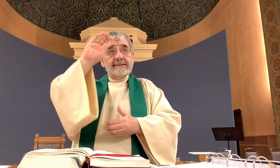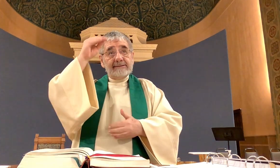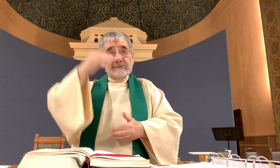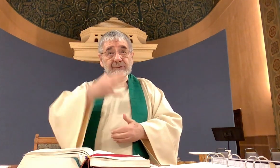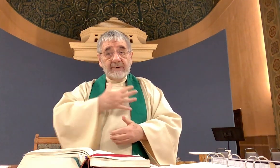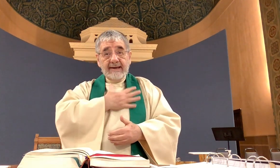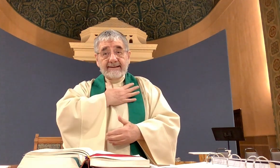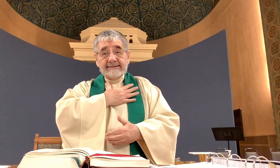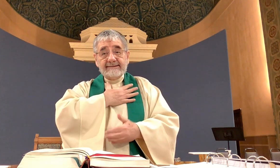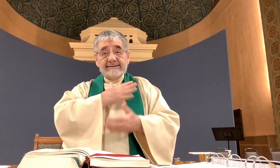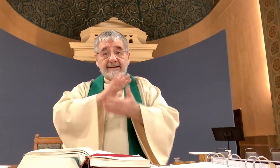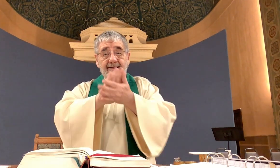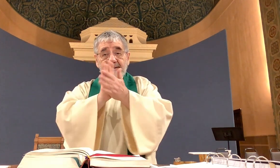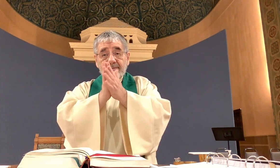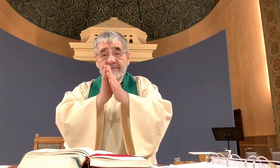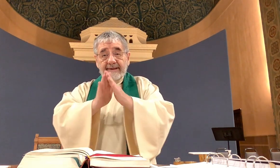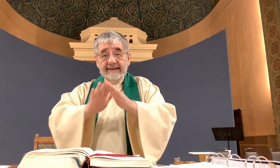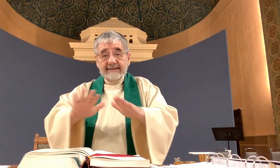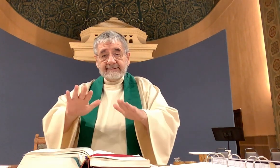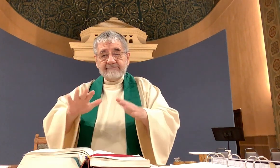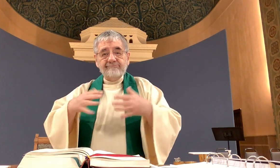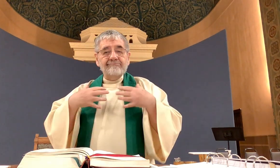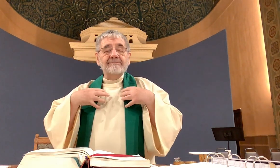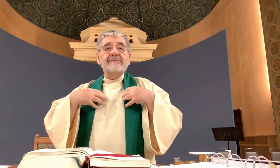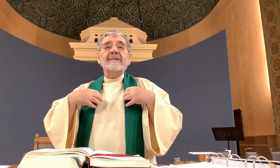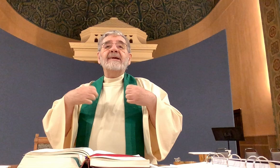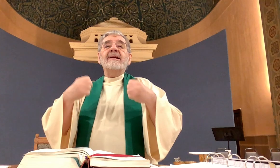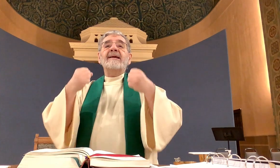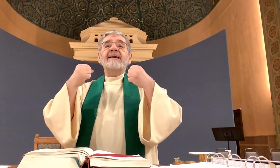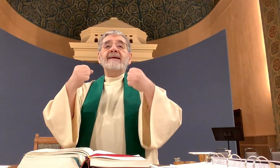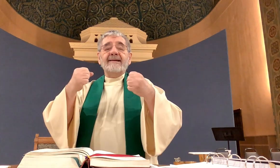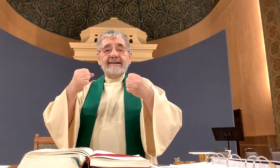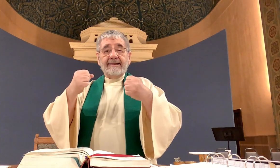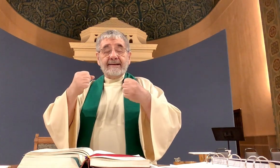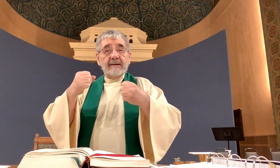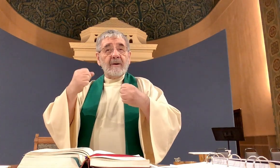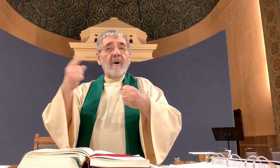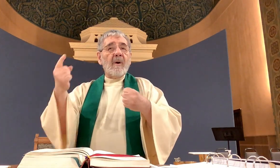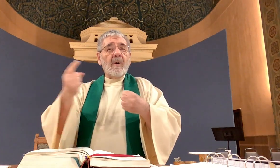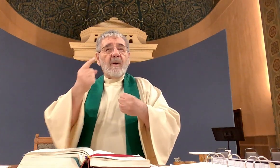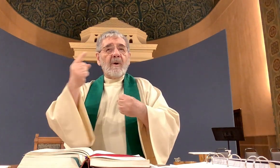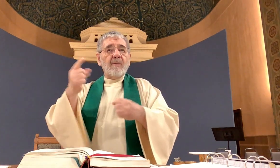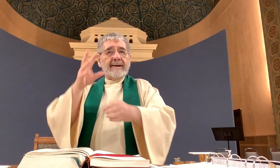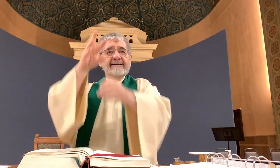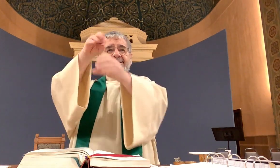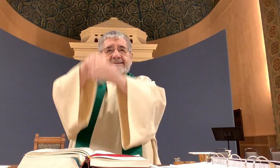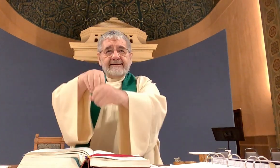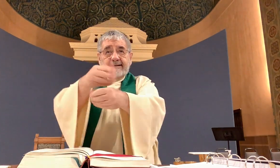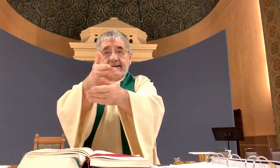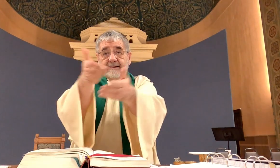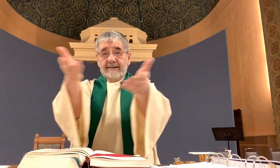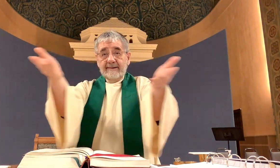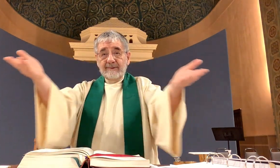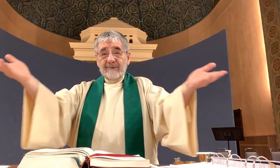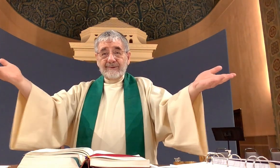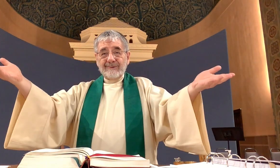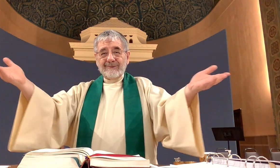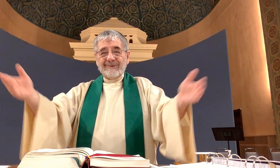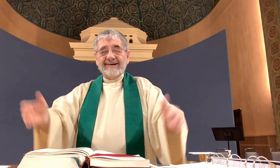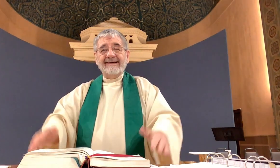May God's grace, peace, and strength be with you always, and with